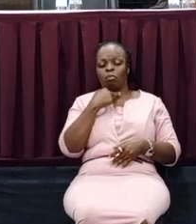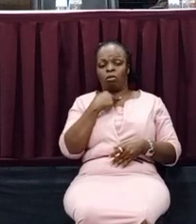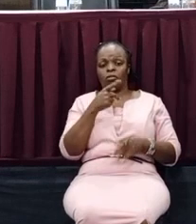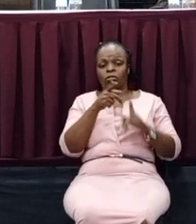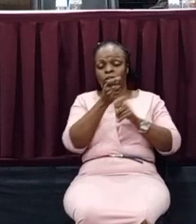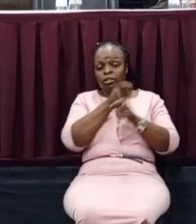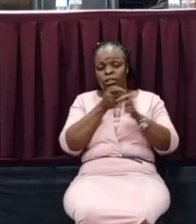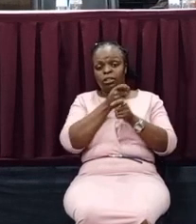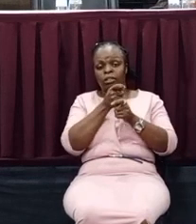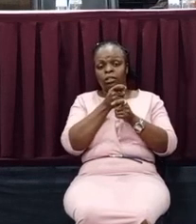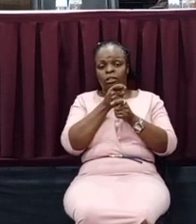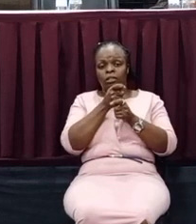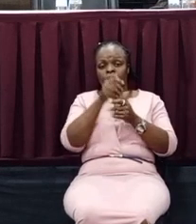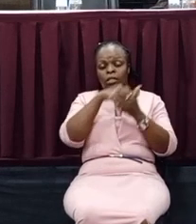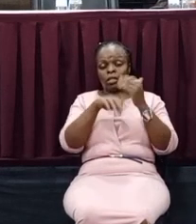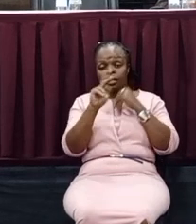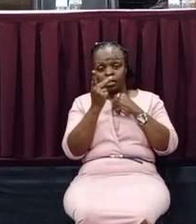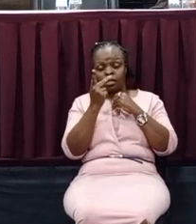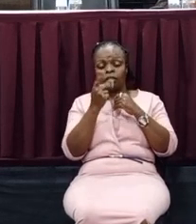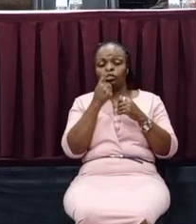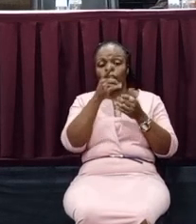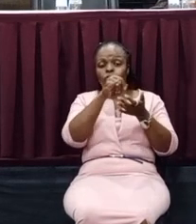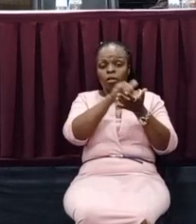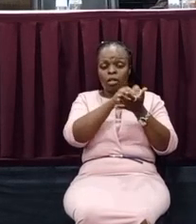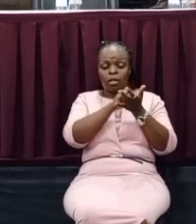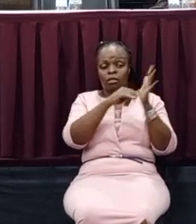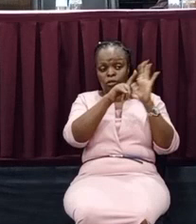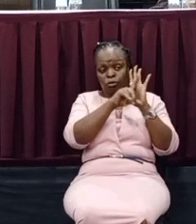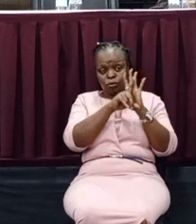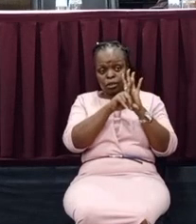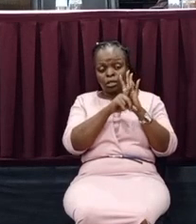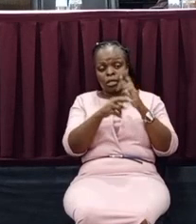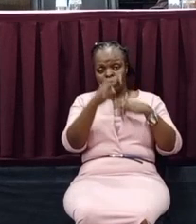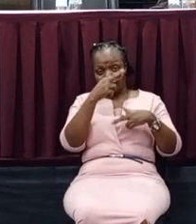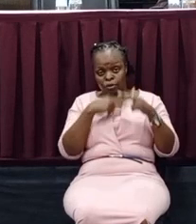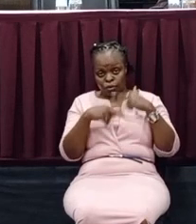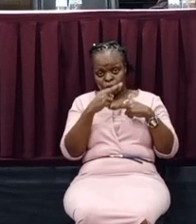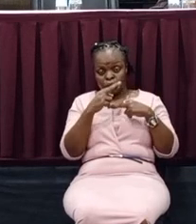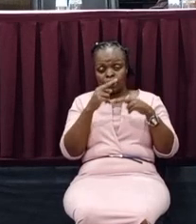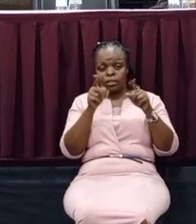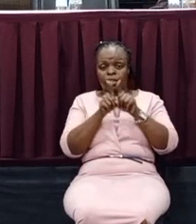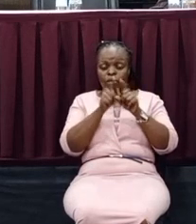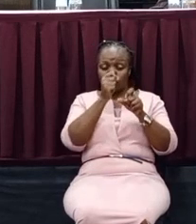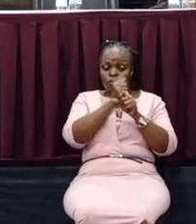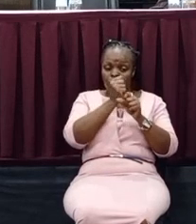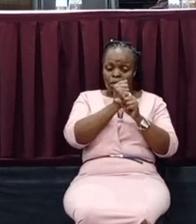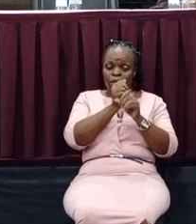in Kenya. So that those laws are revealed and they work in tandem with the KEM trade